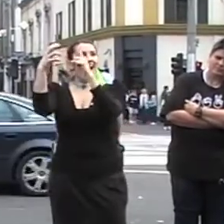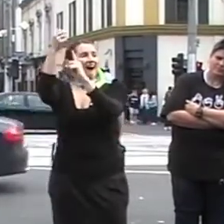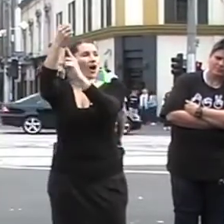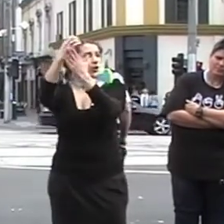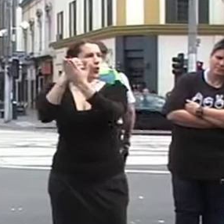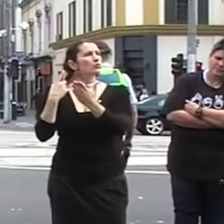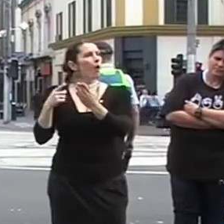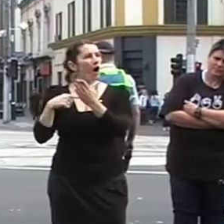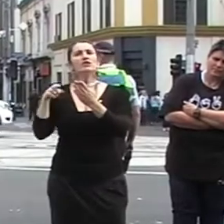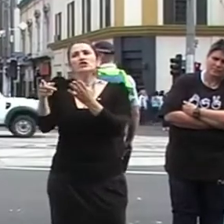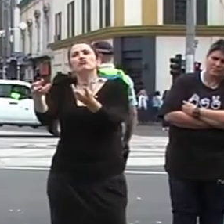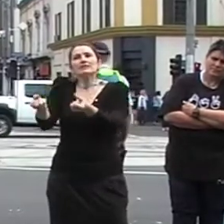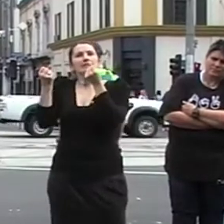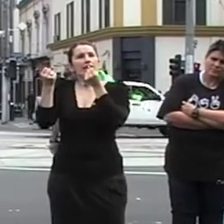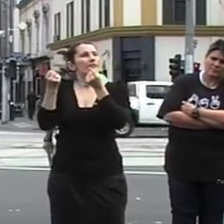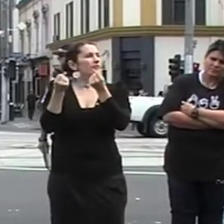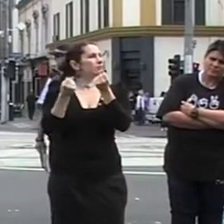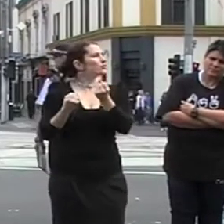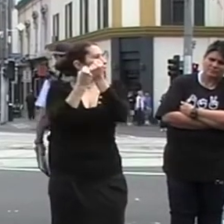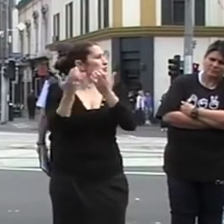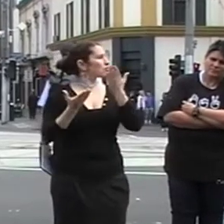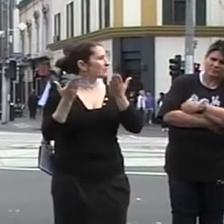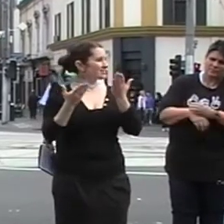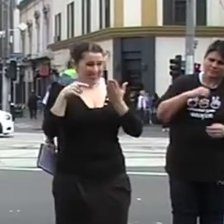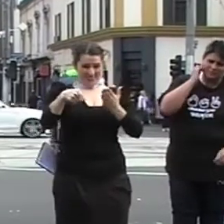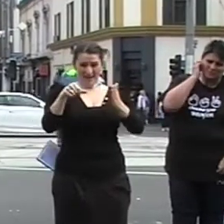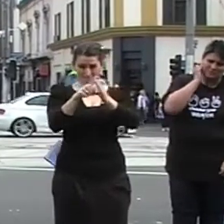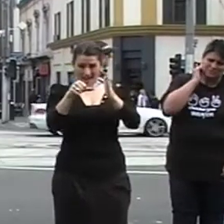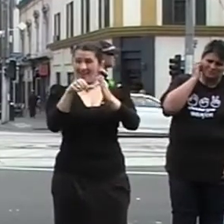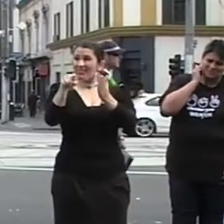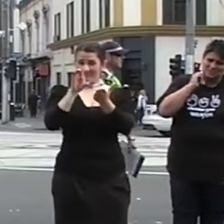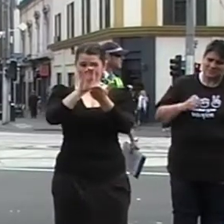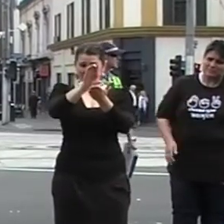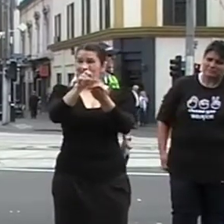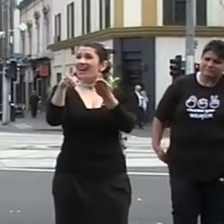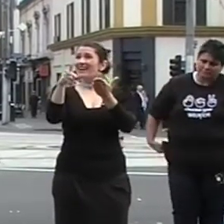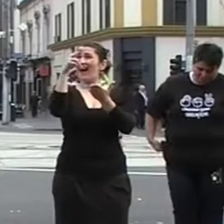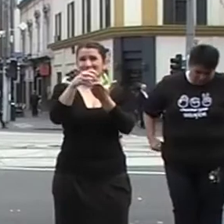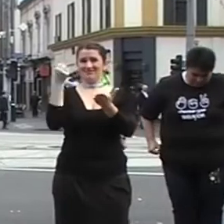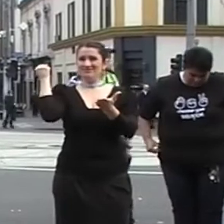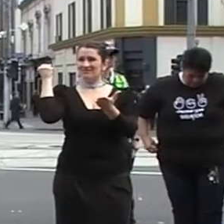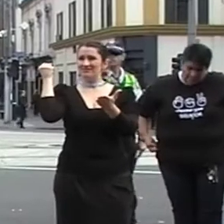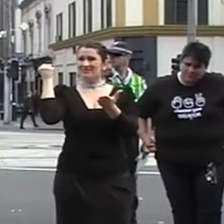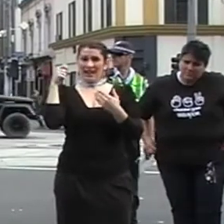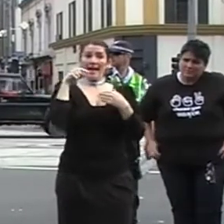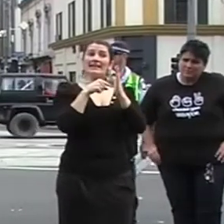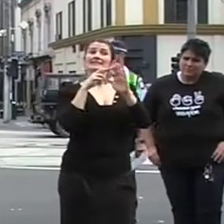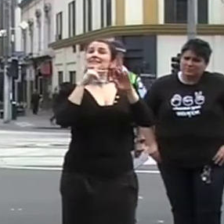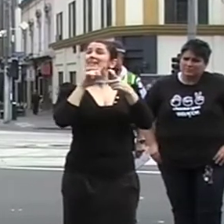funding for that has been cut from TAFE. There will be many job losses in the TAFE system. Perhaps as many as 1